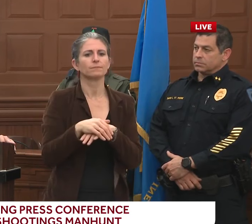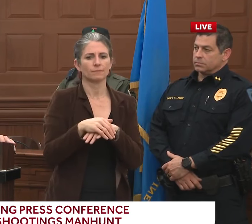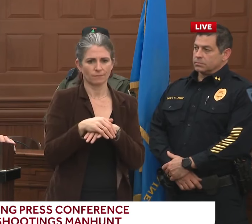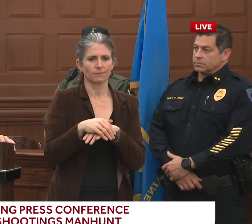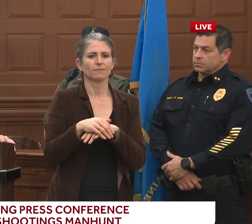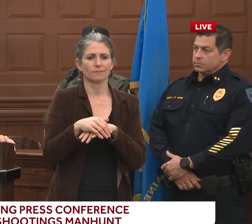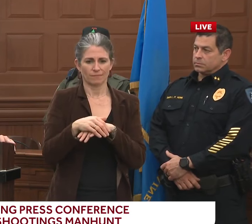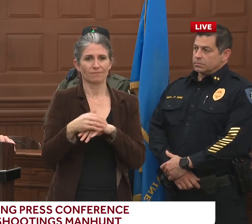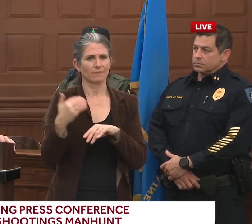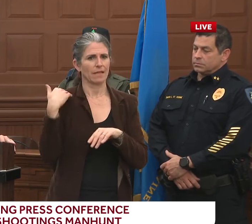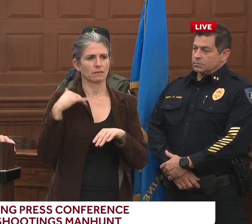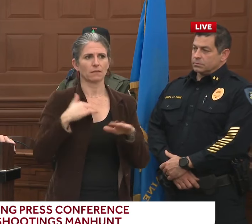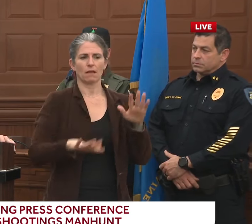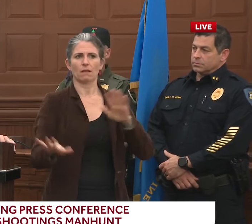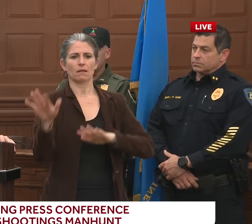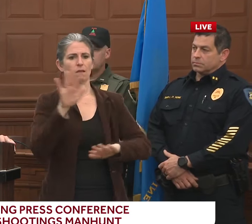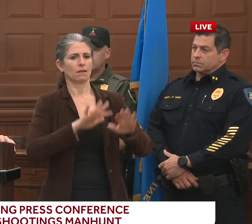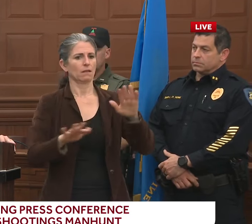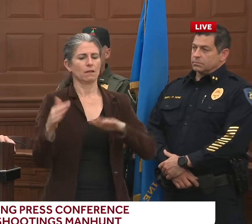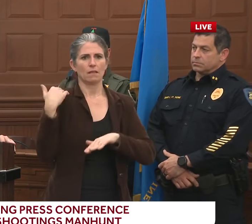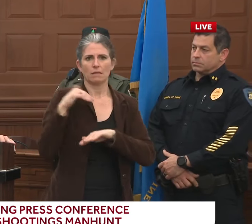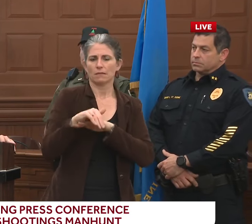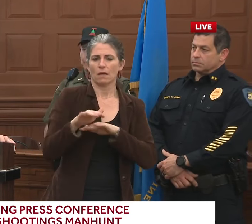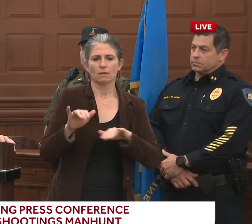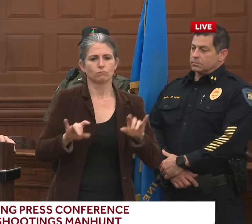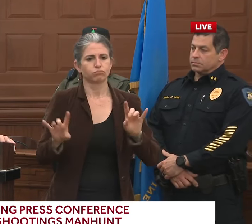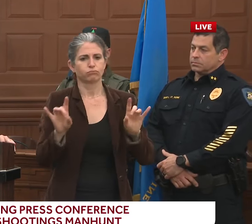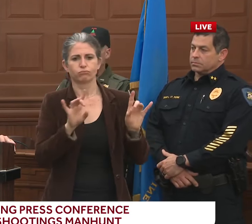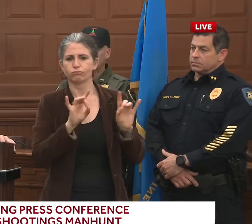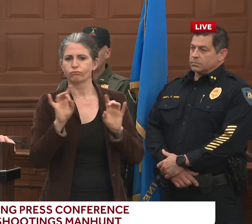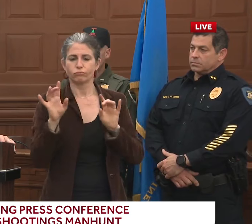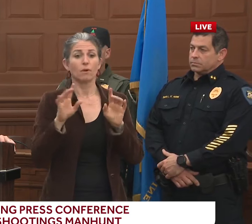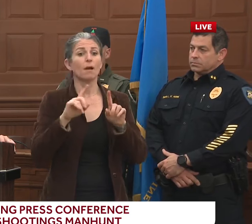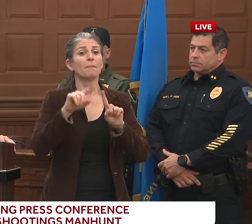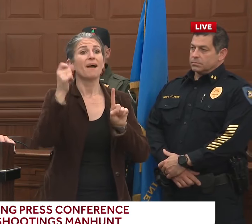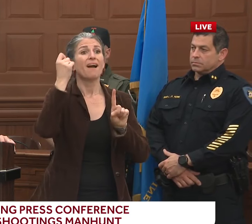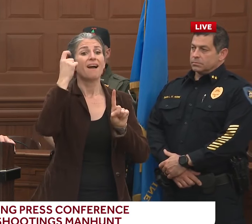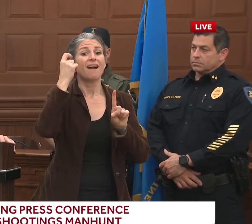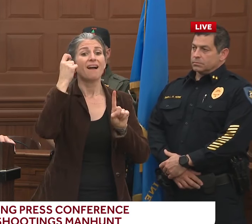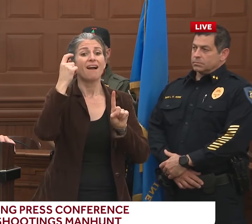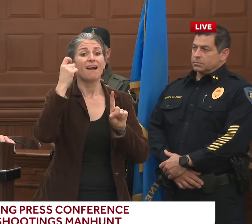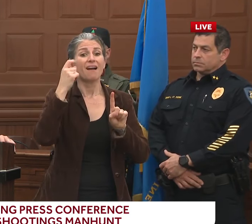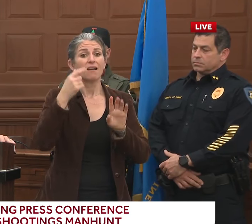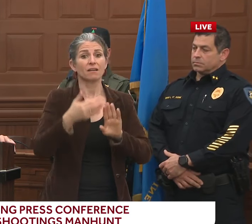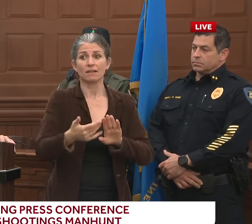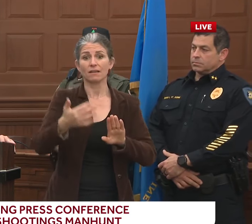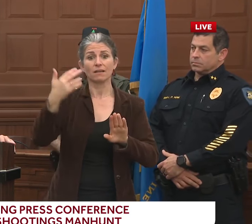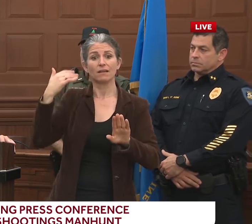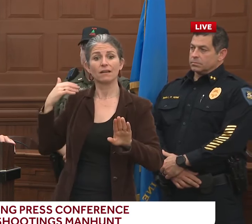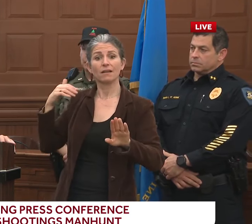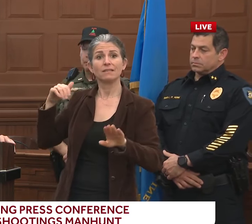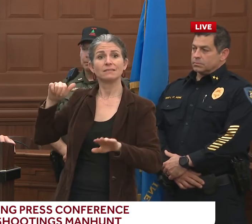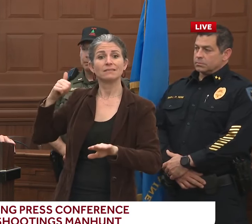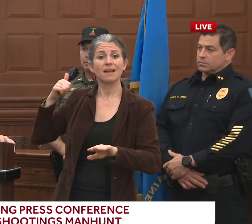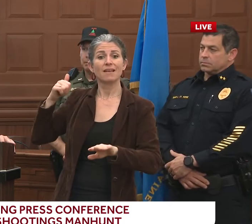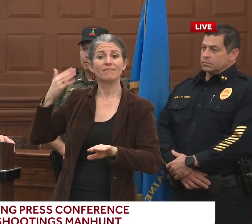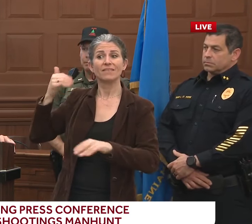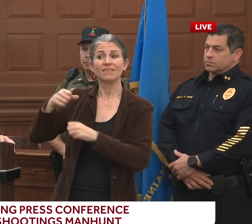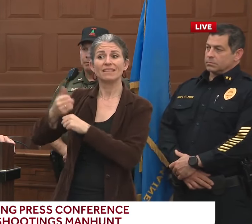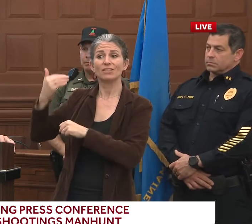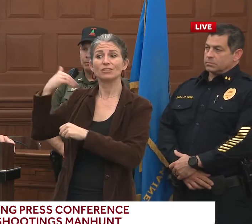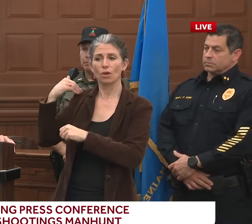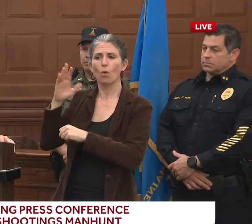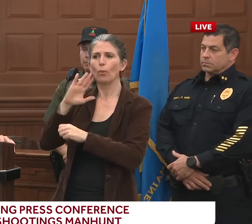from a homicide investigation, as an example, 10 years ago, 15 years ago, you may have done one or two search warrants. Based on electronic